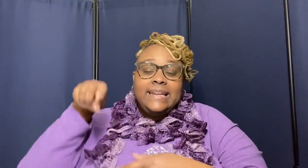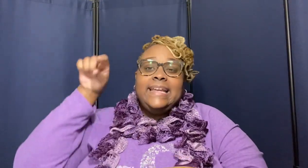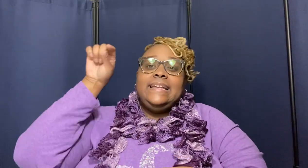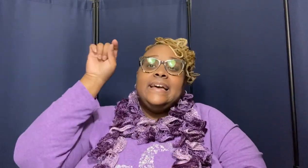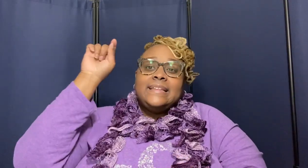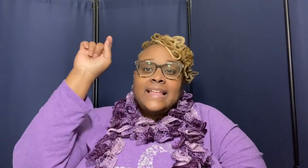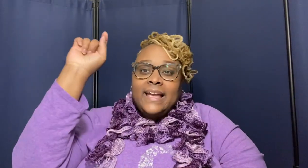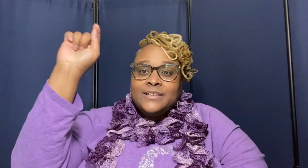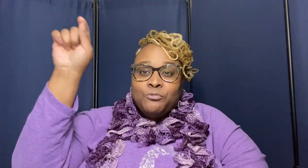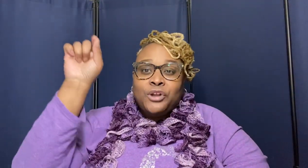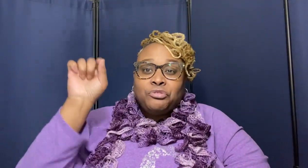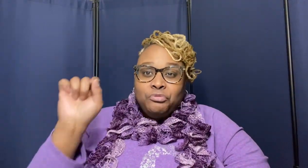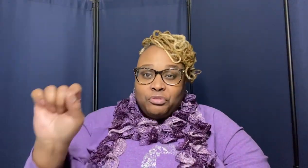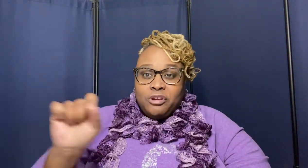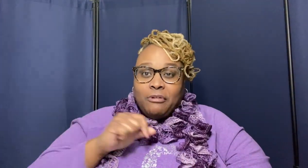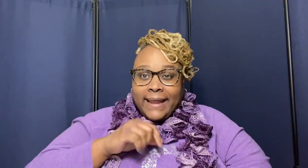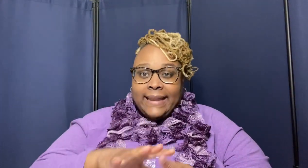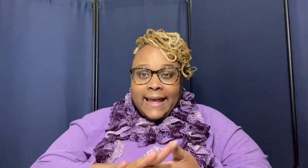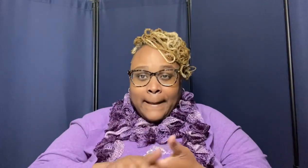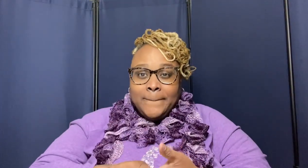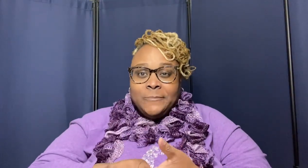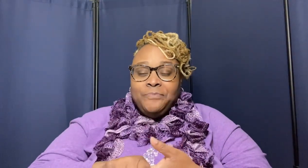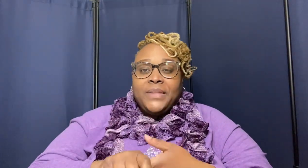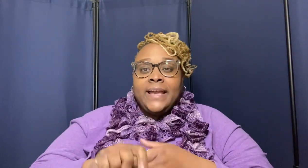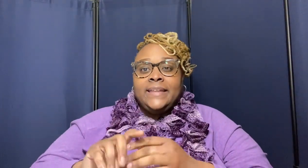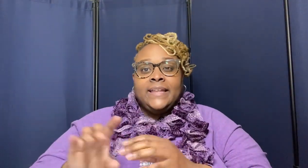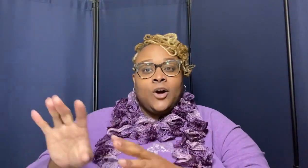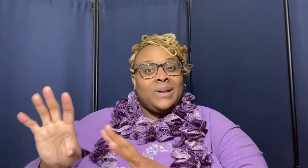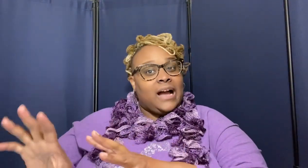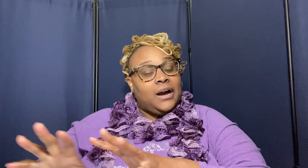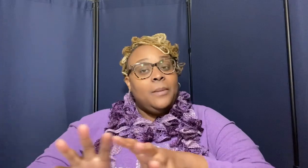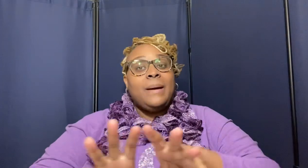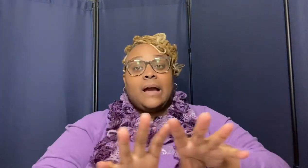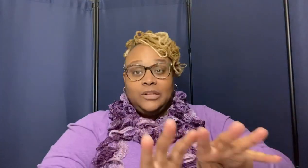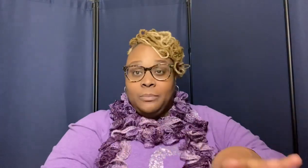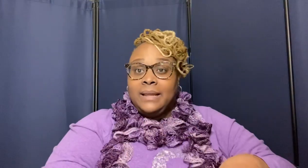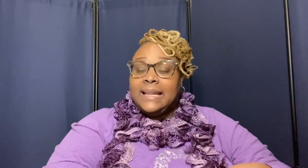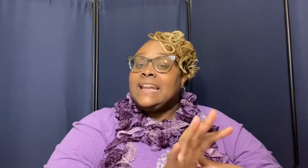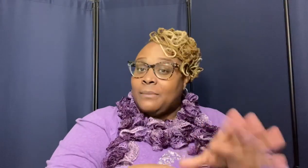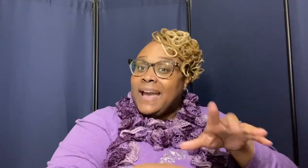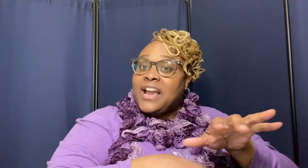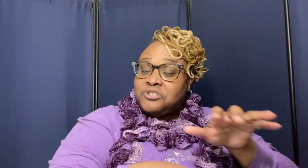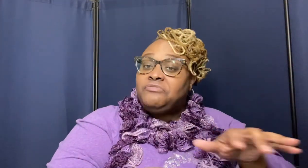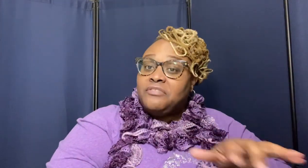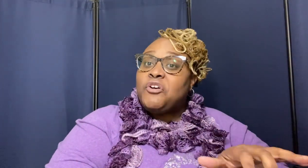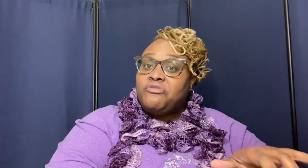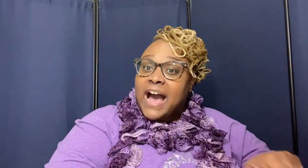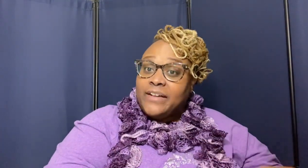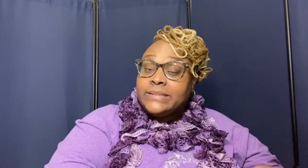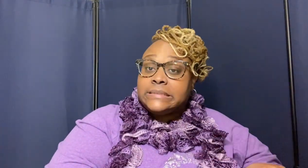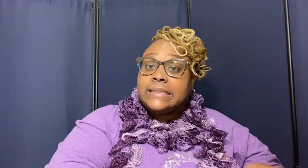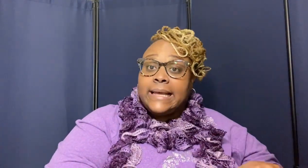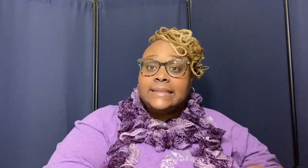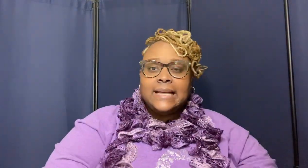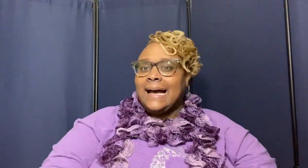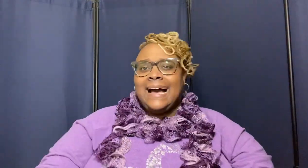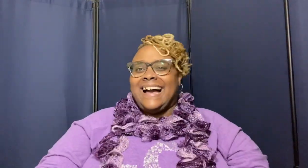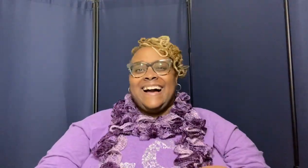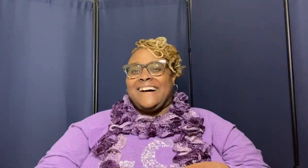need things one through three right now and then uh when i come back a little bit later i'll ask you for four five and six uh uh